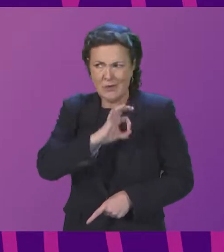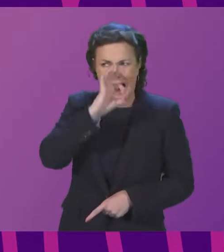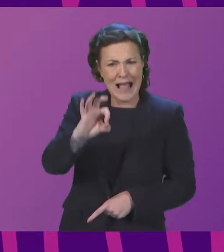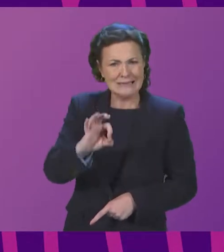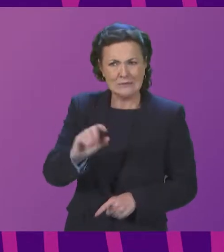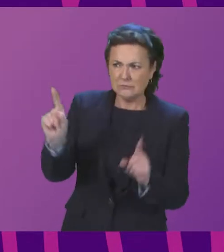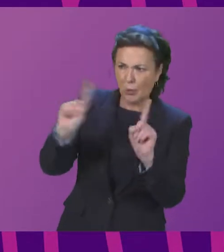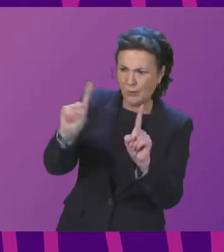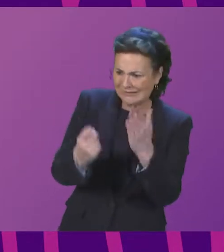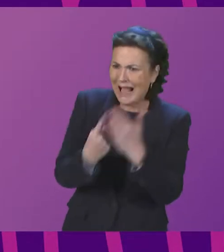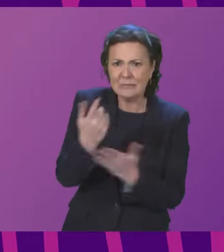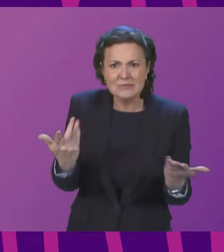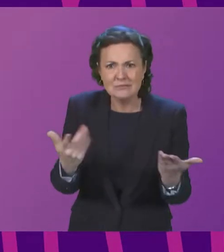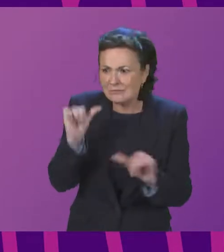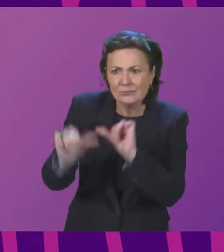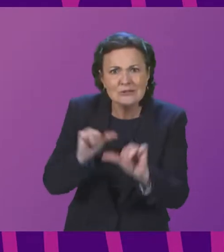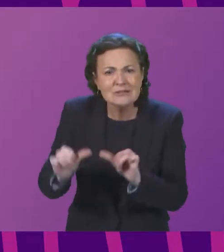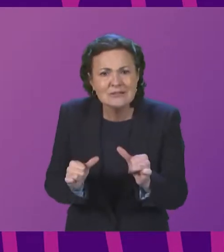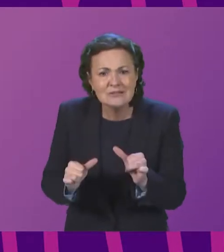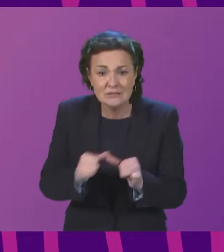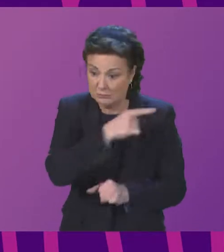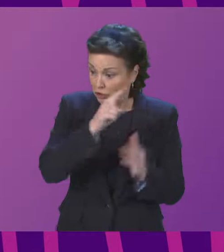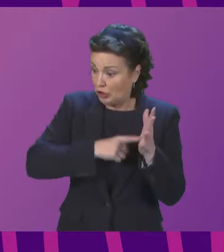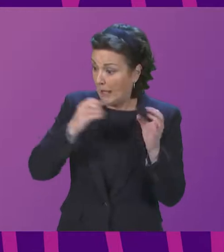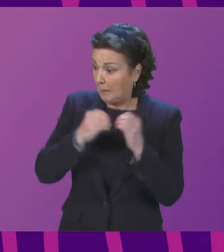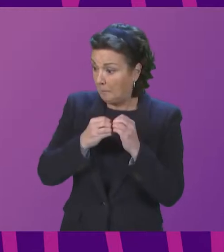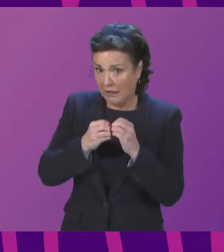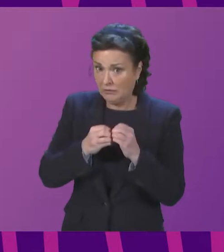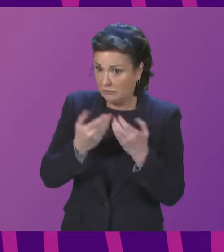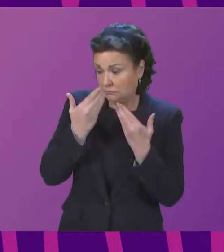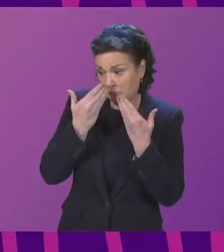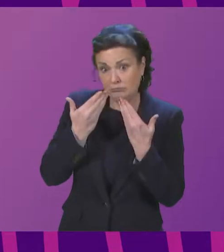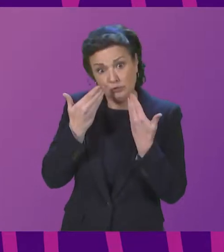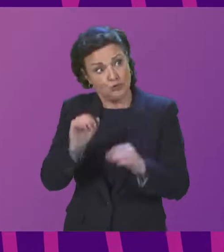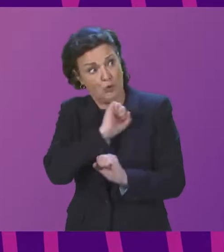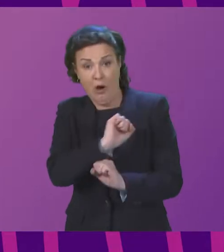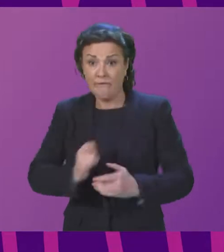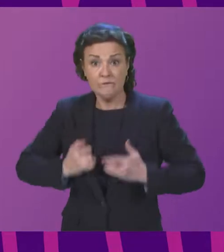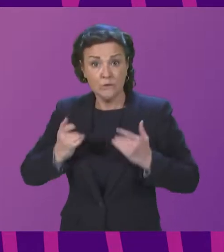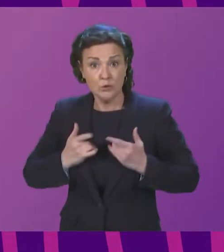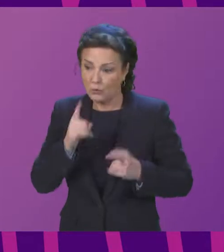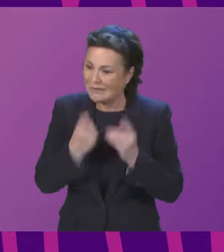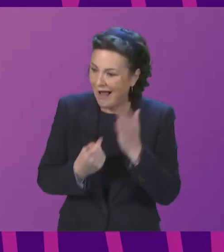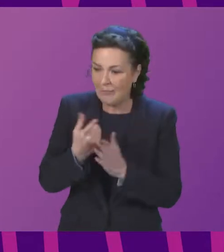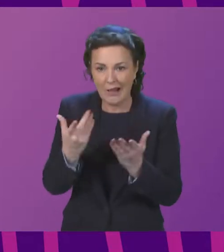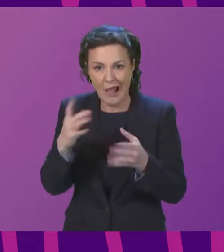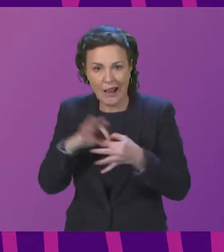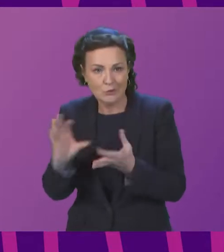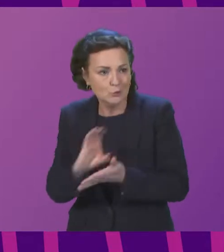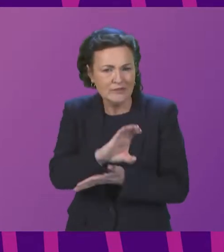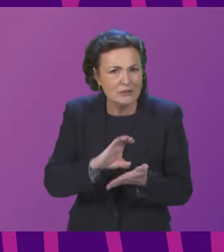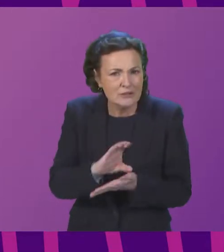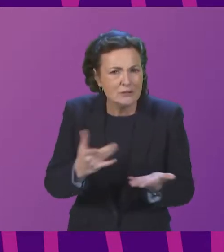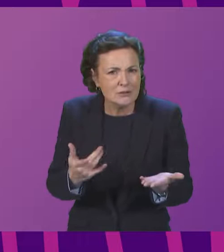what is happening with this process I mean Miss Bailey's brought forward some very strong views about what is taking place and the funding that's been provided